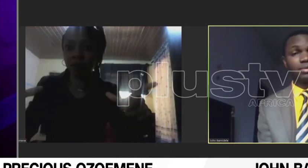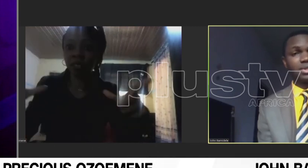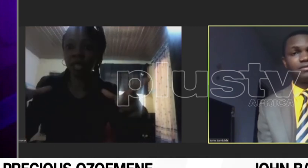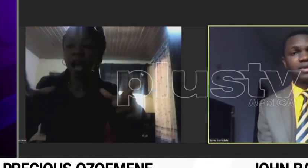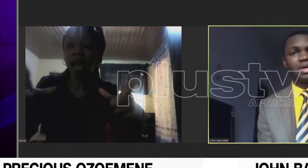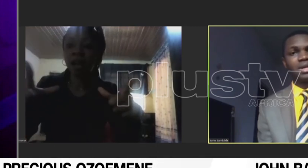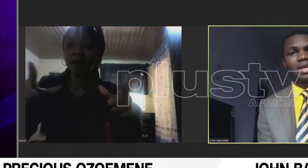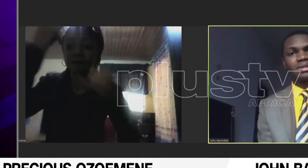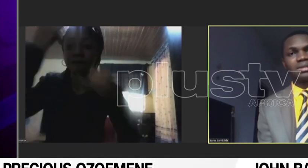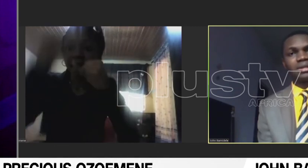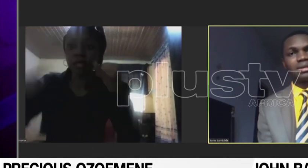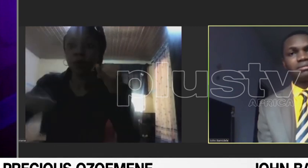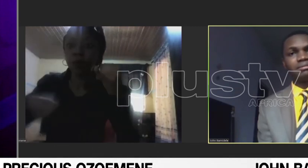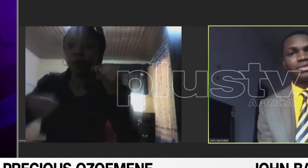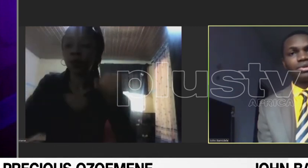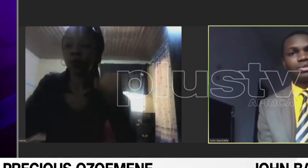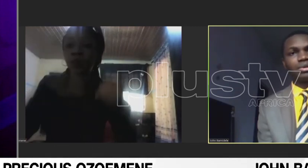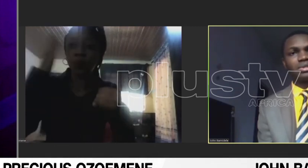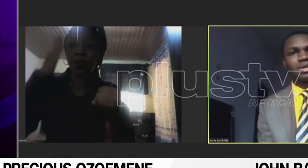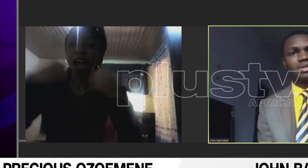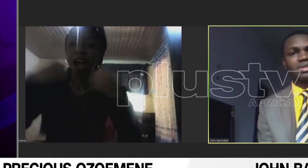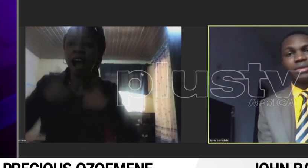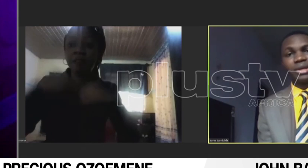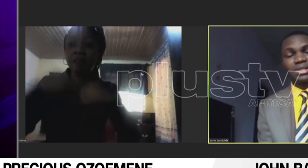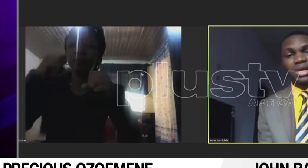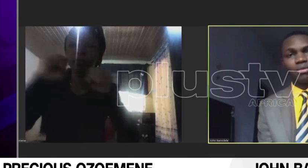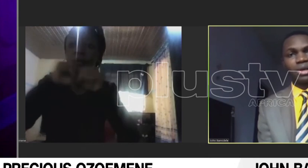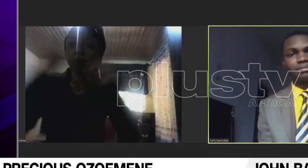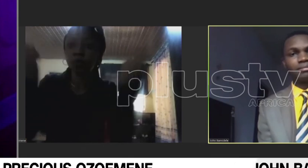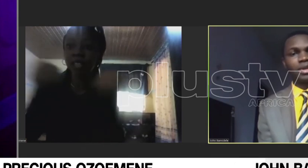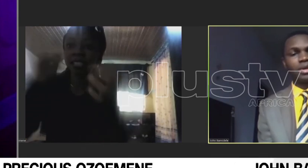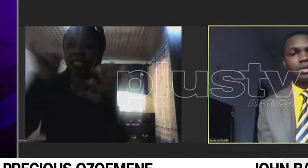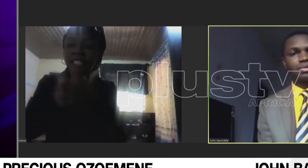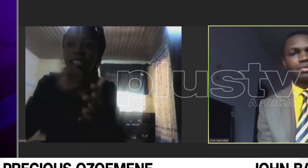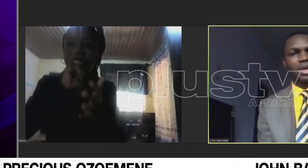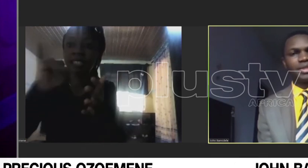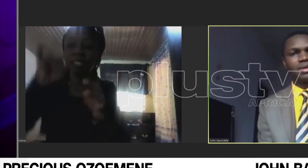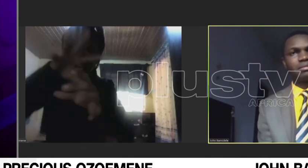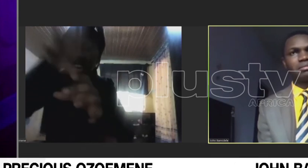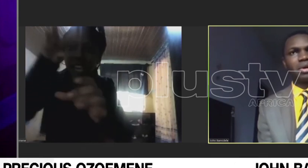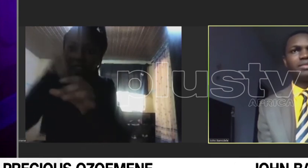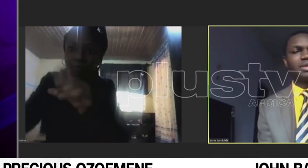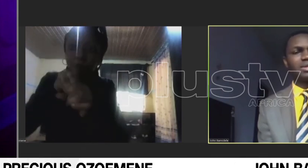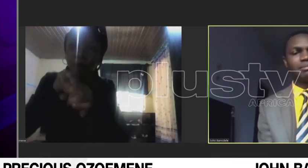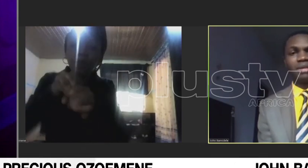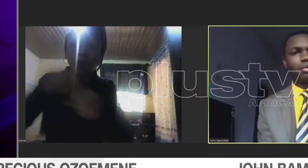that does not segregate anyone. So I think all of these and many more